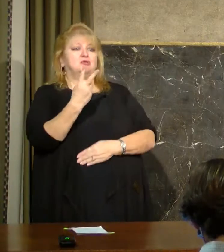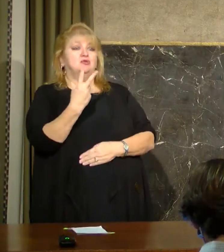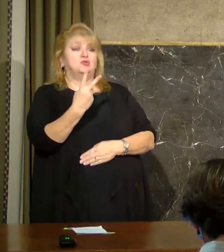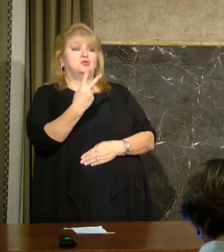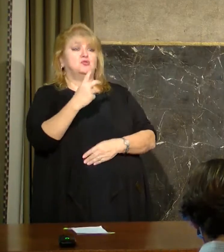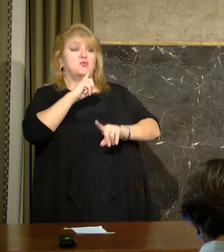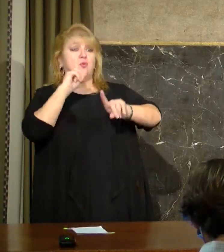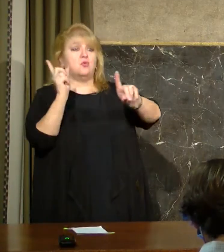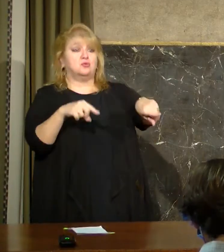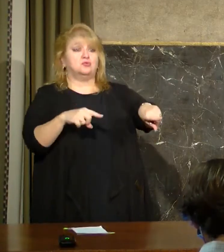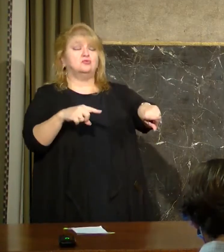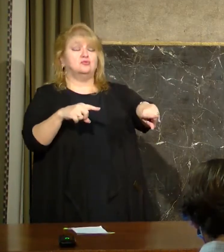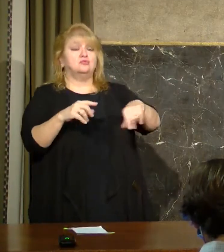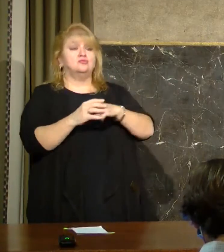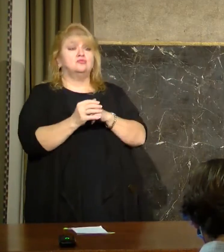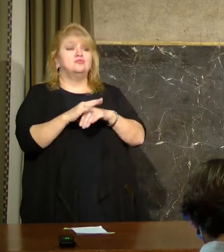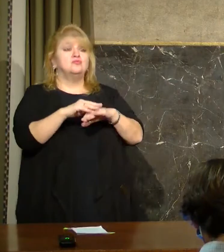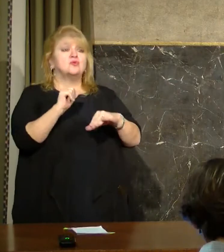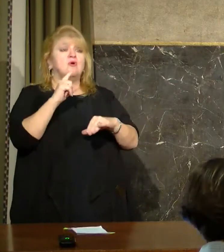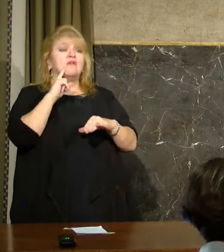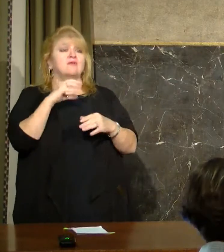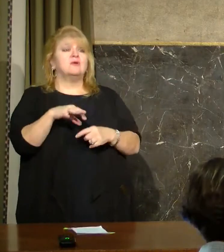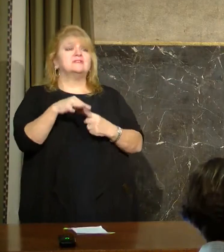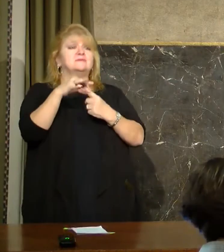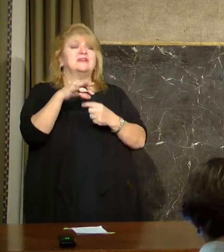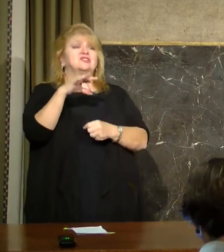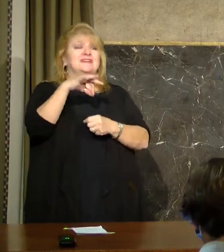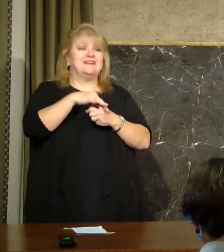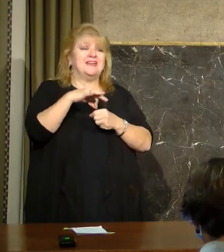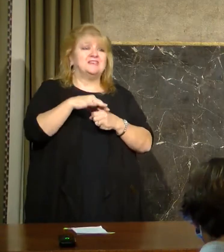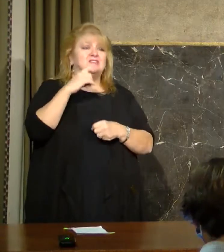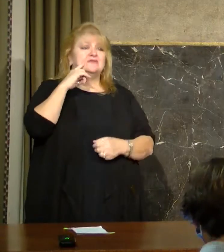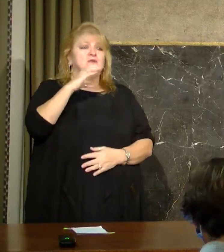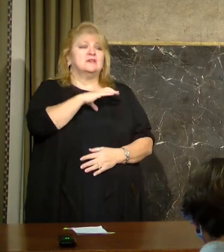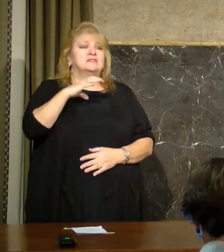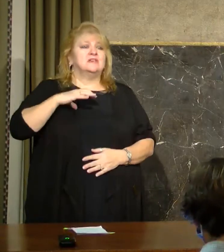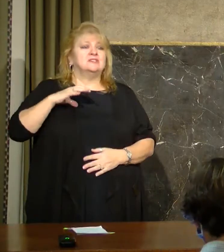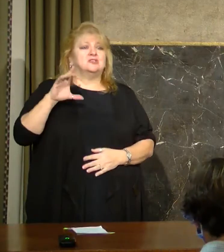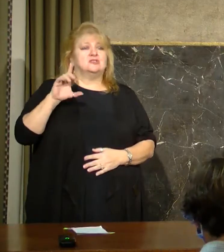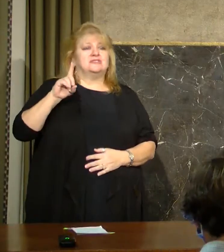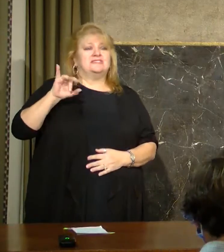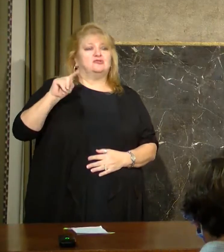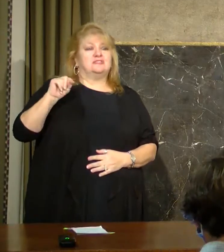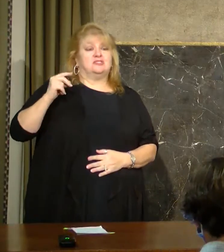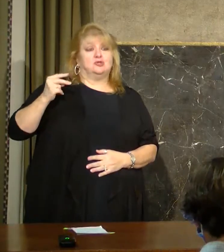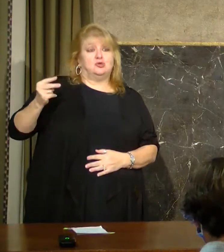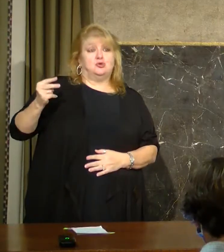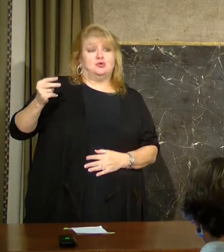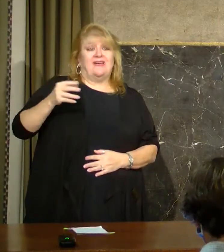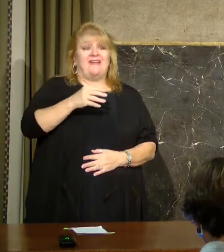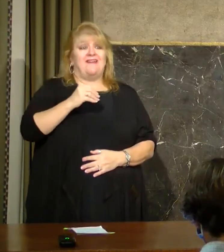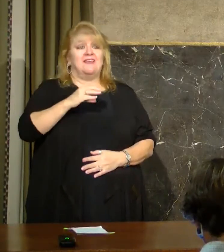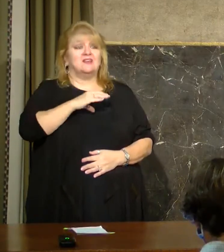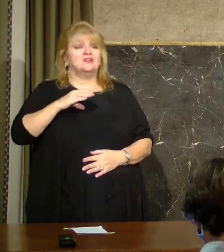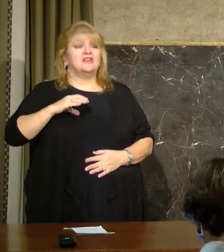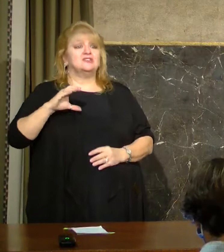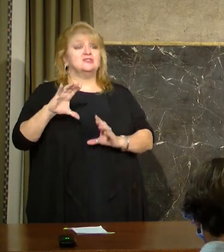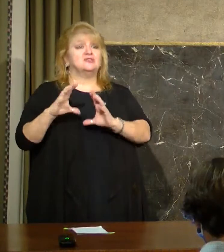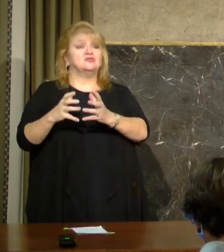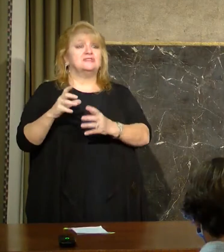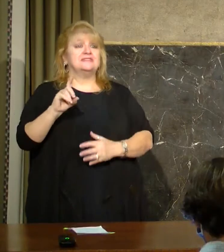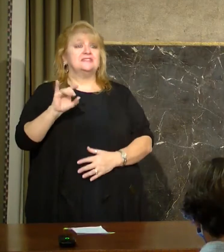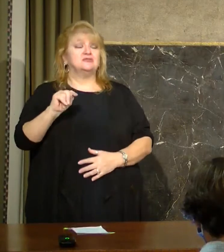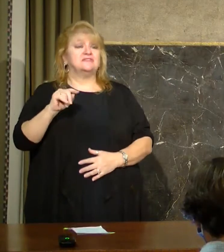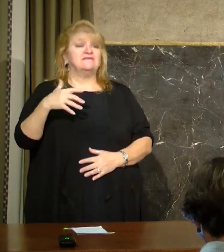to call for special elections for Congressional District 2 and Congressional District 5. The